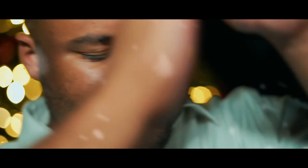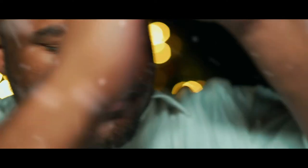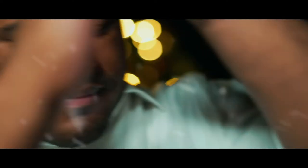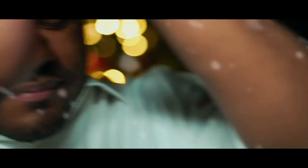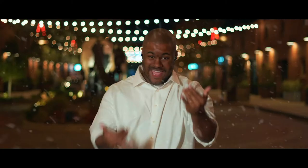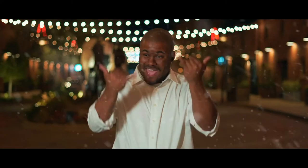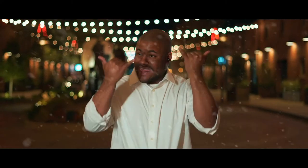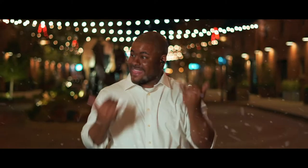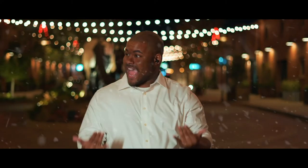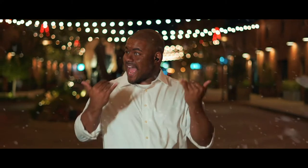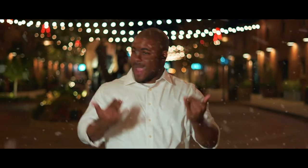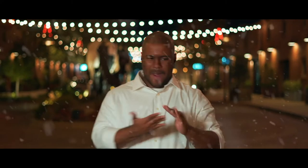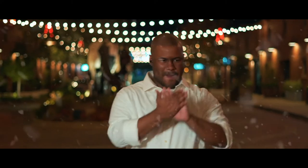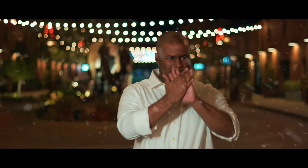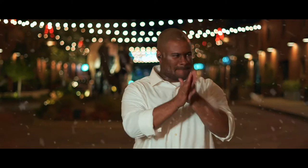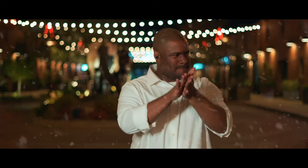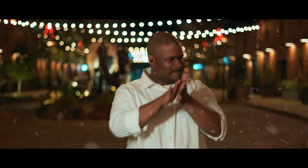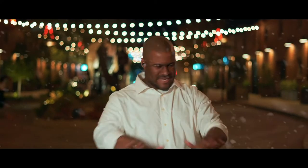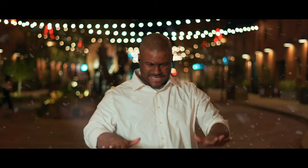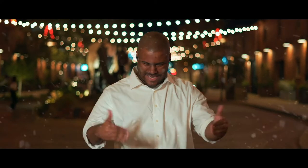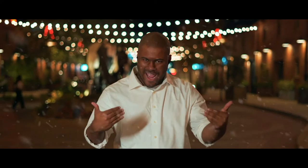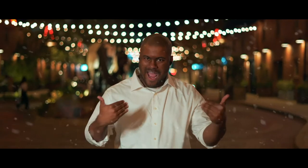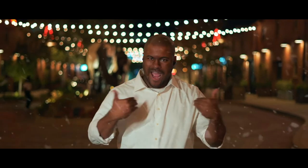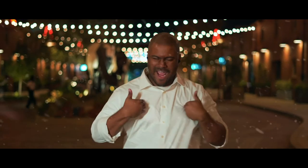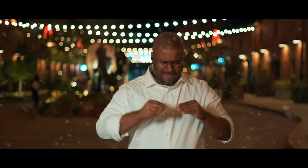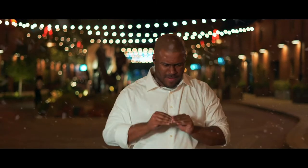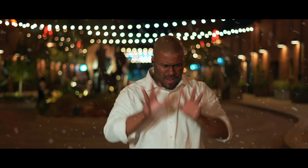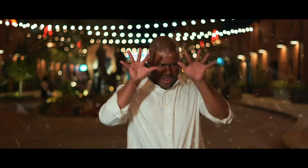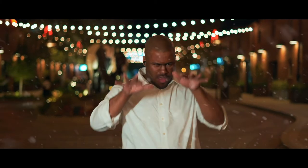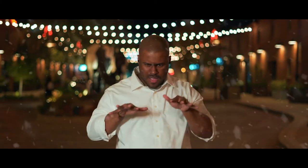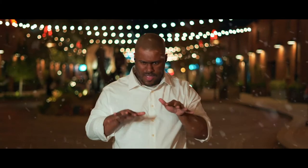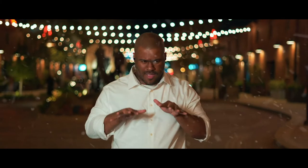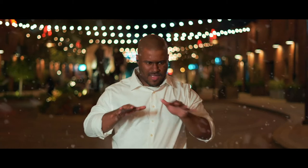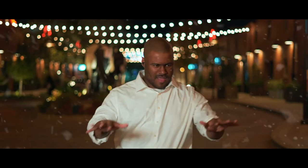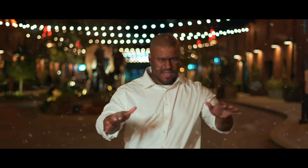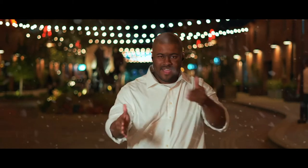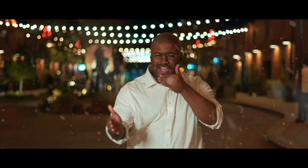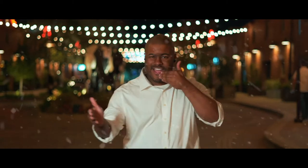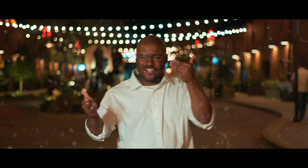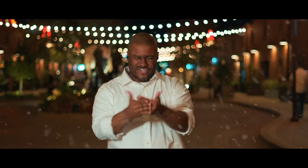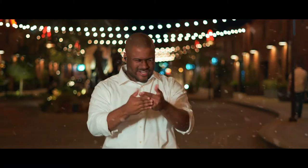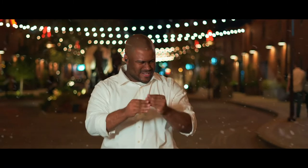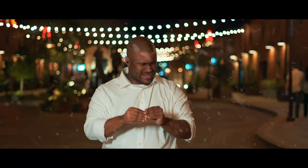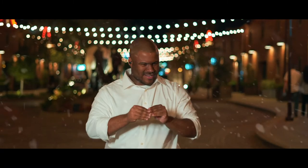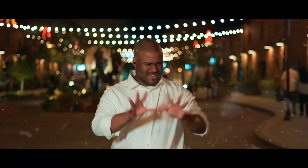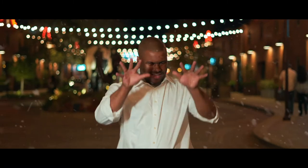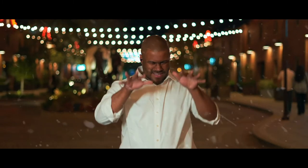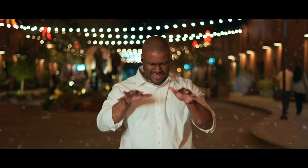Let there be peace on earth Let And all goodwill